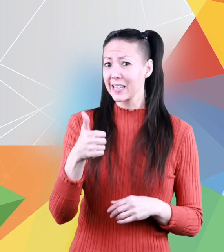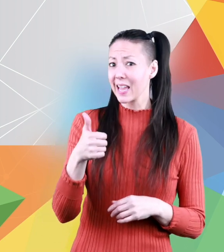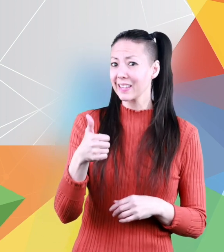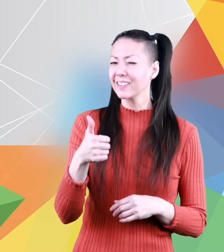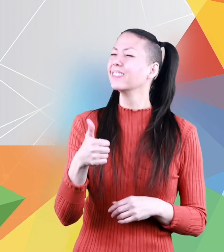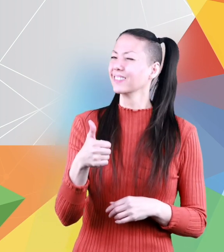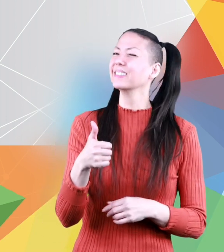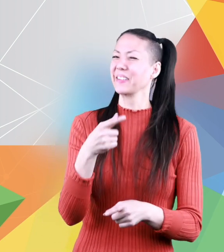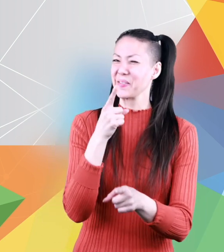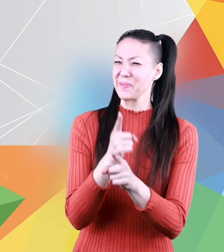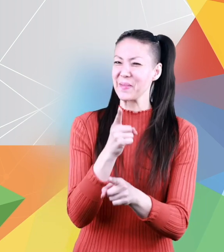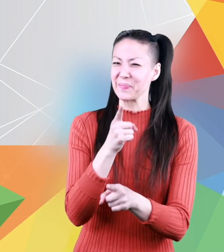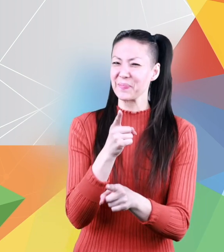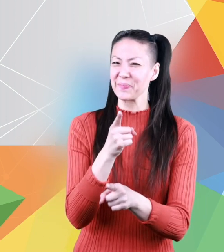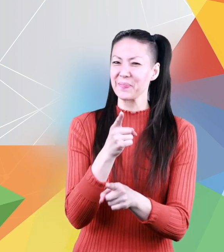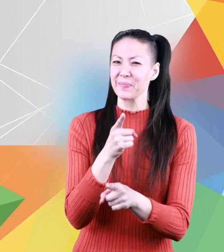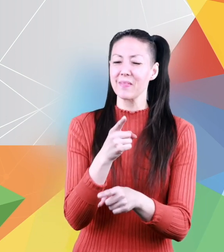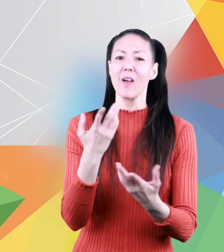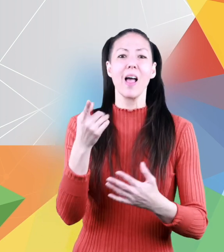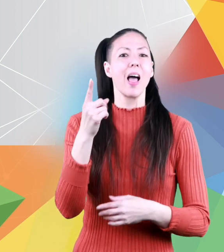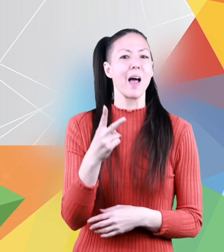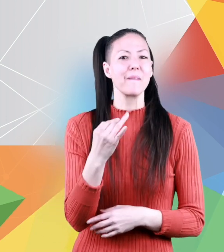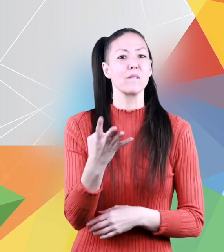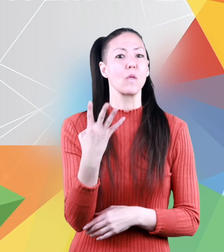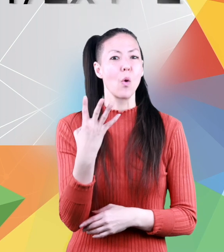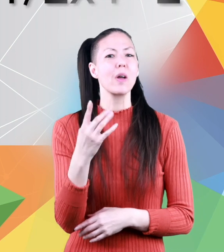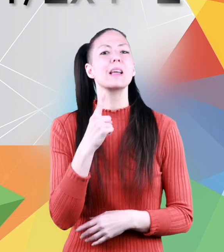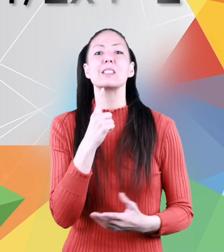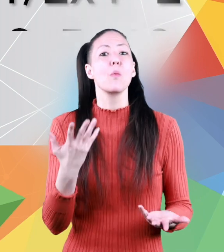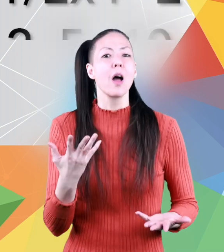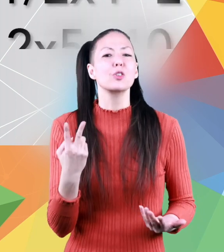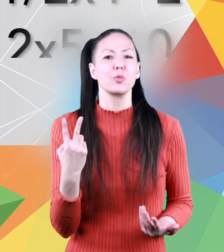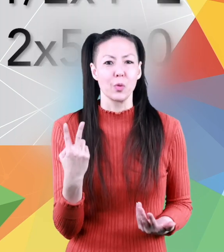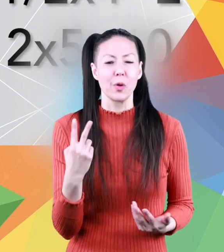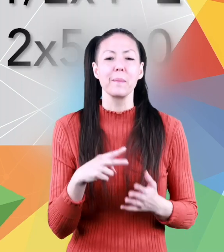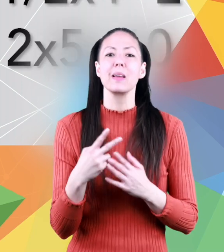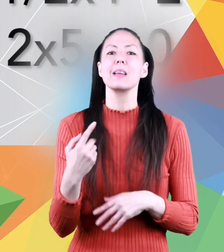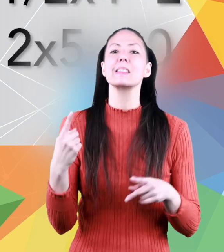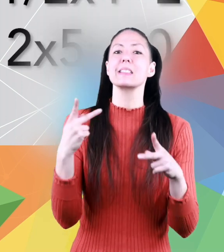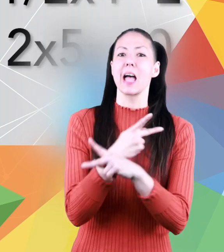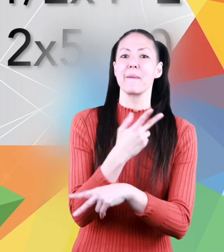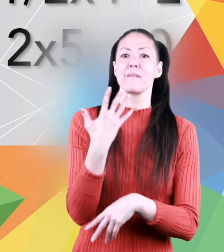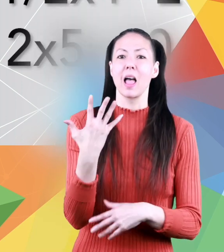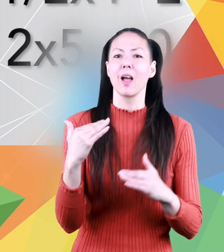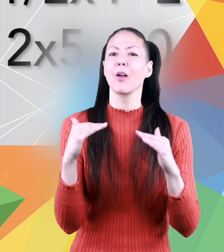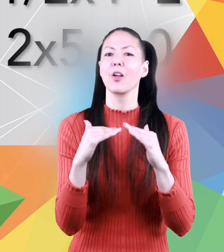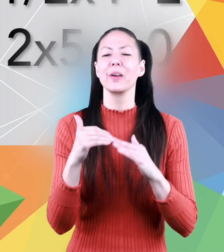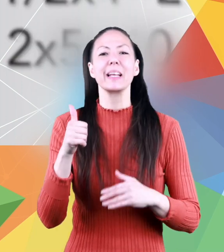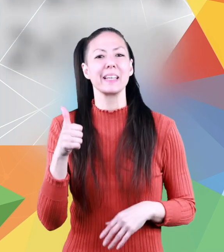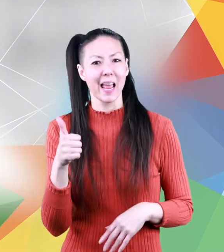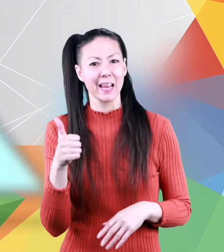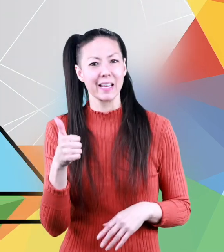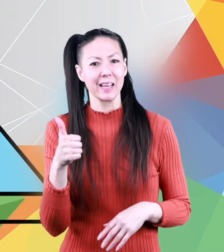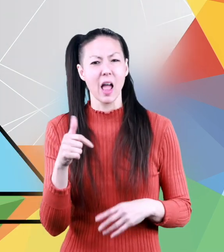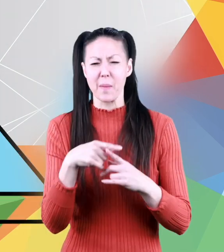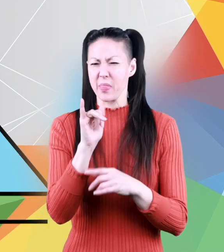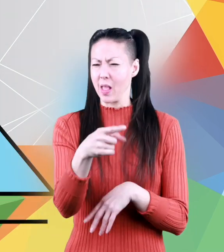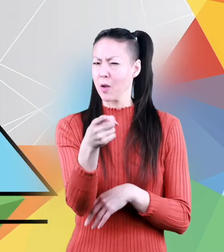said 10 you're right half of four is two times five equals 10 how about this one